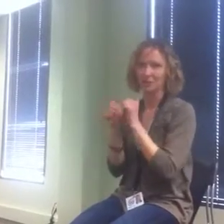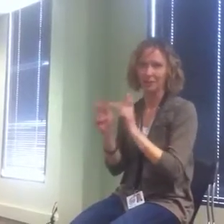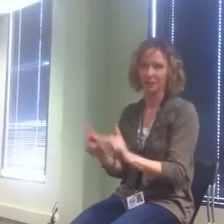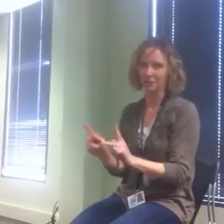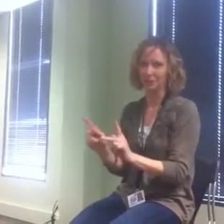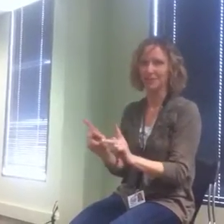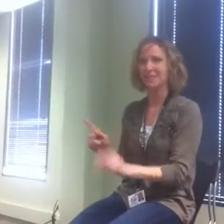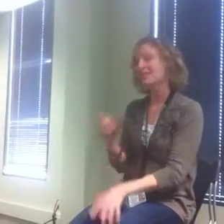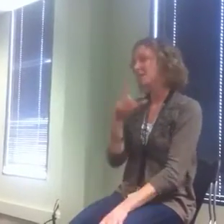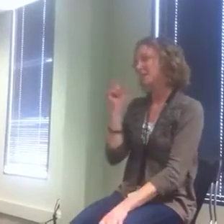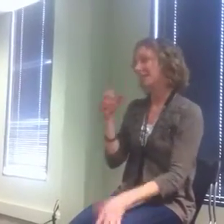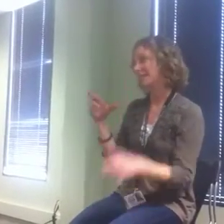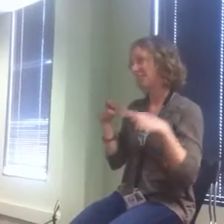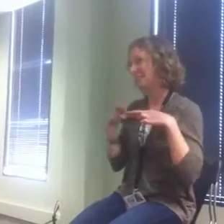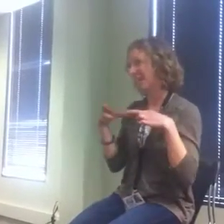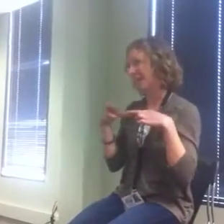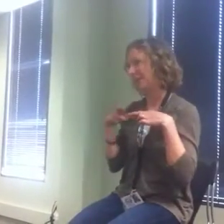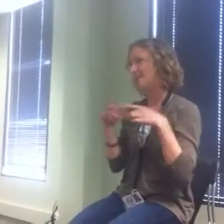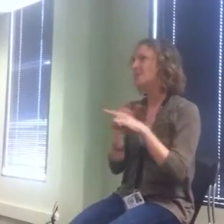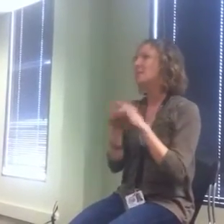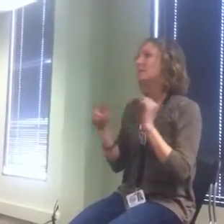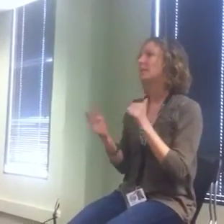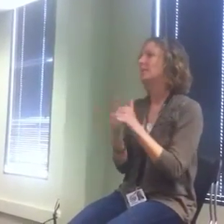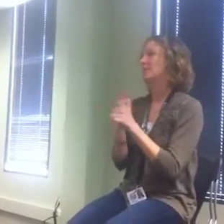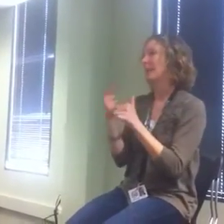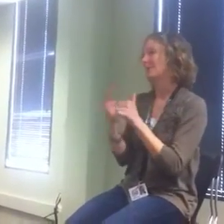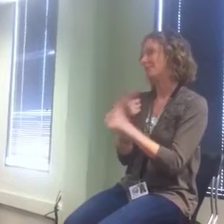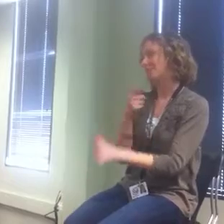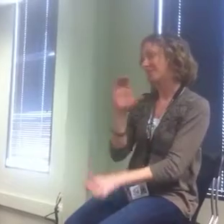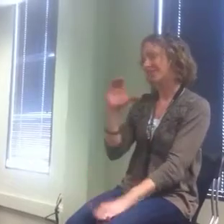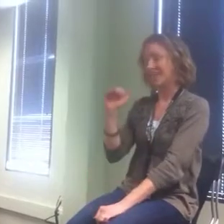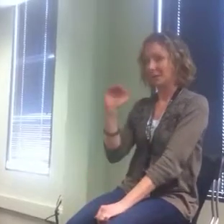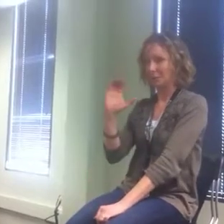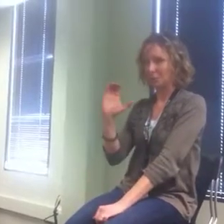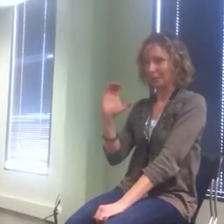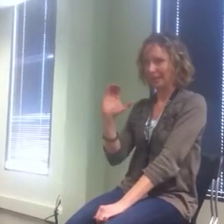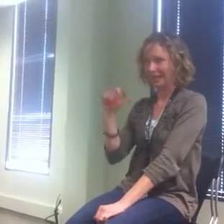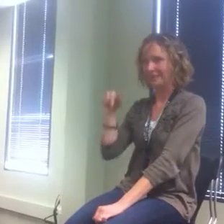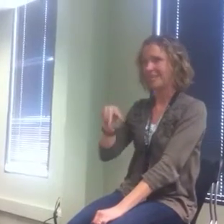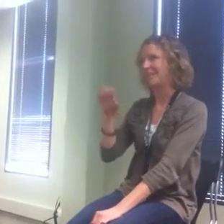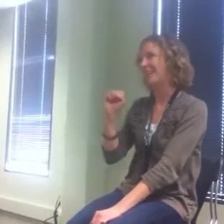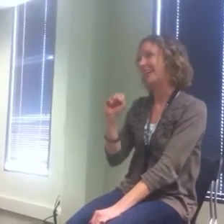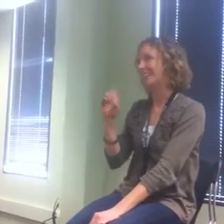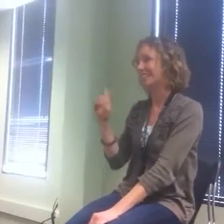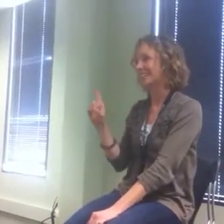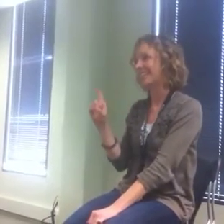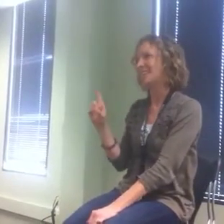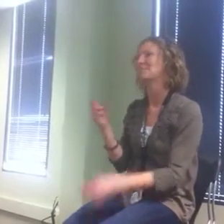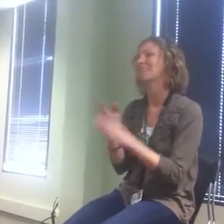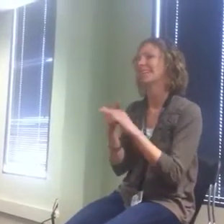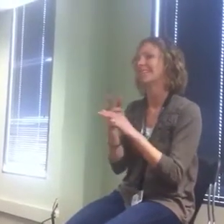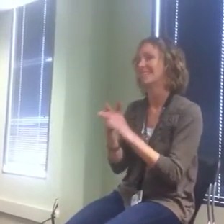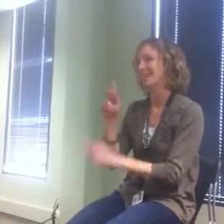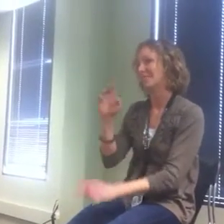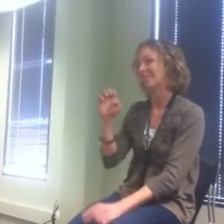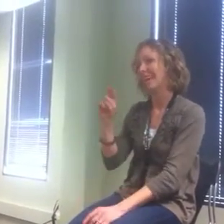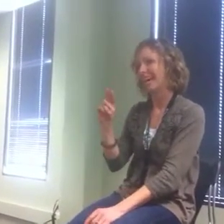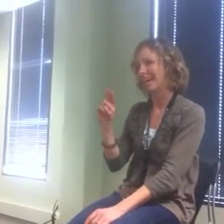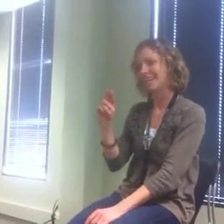with this person because he retired but he was my first area coordinator here at SSD and his name is Ken